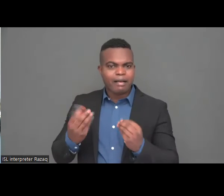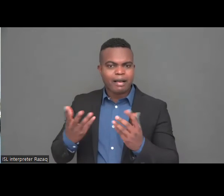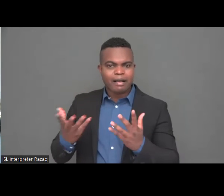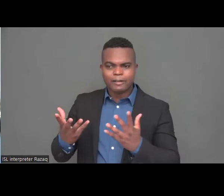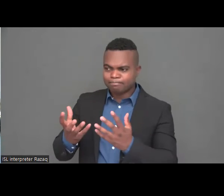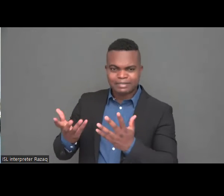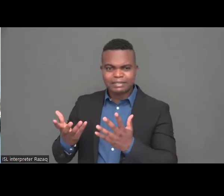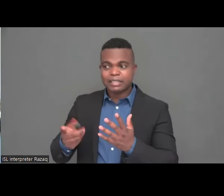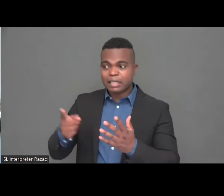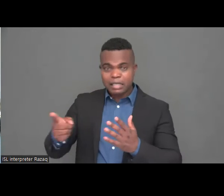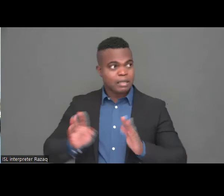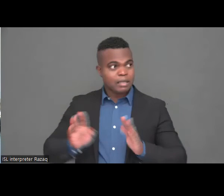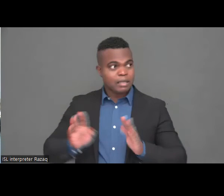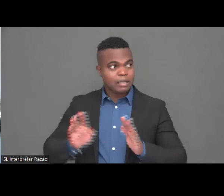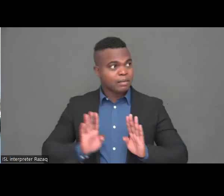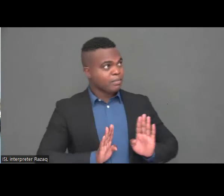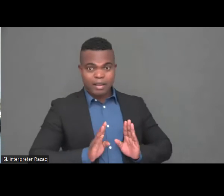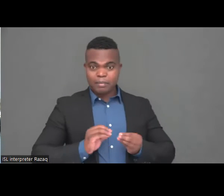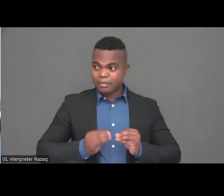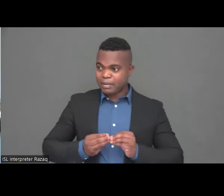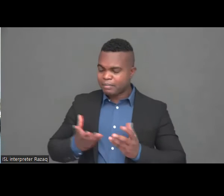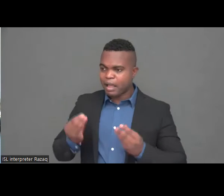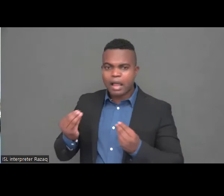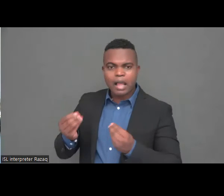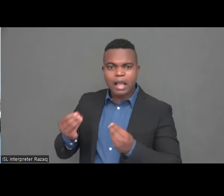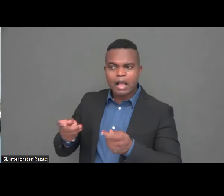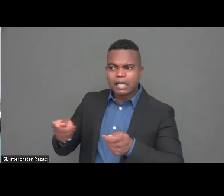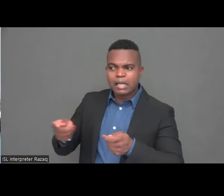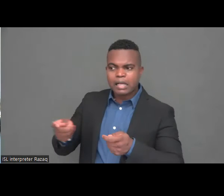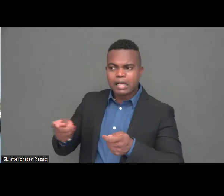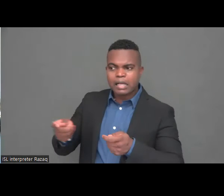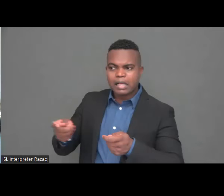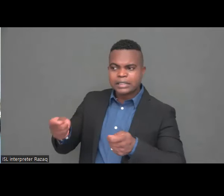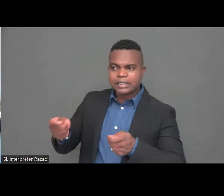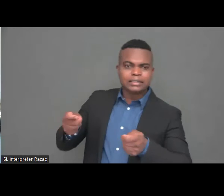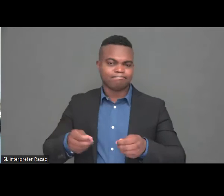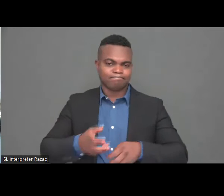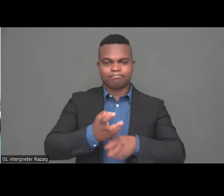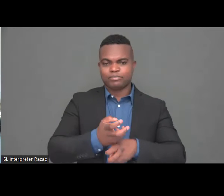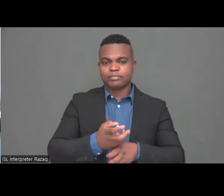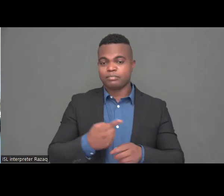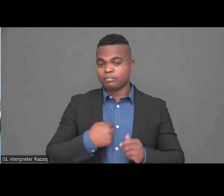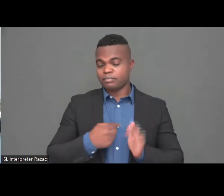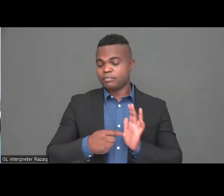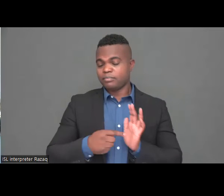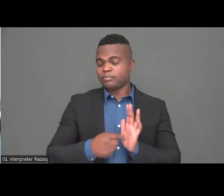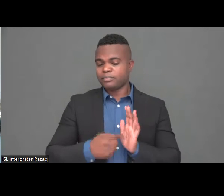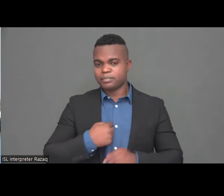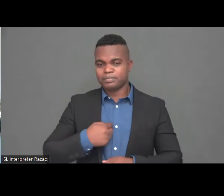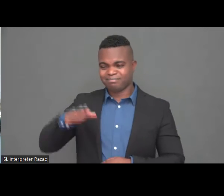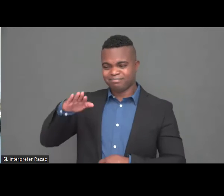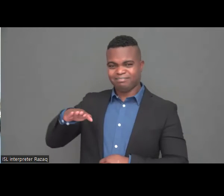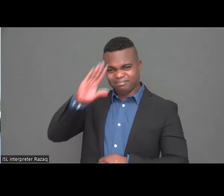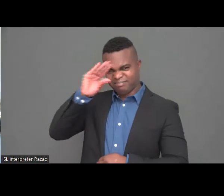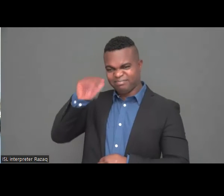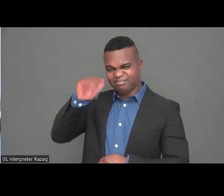year old son with behavioral behavioral problems. And I have to dedicate all my son, all my